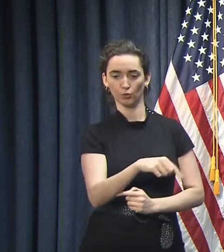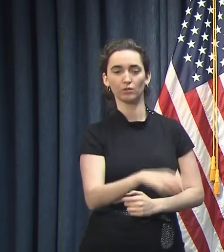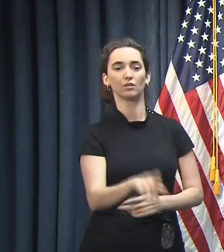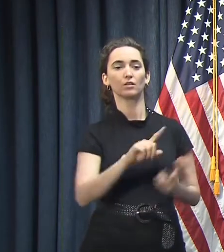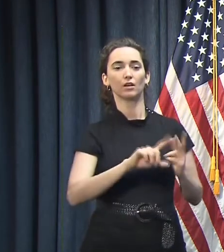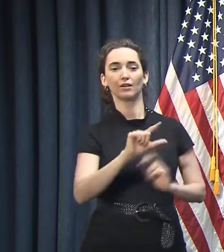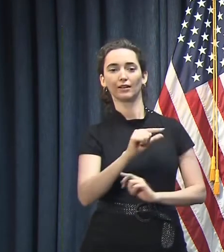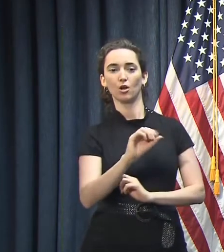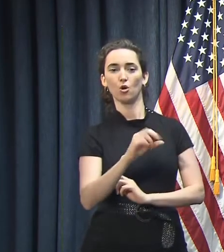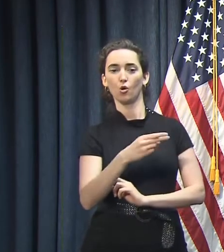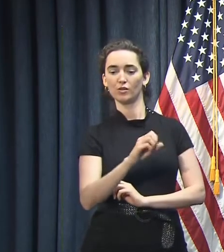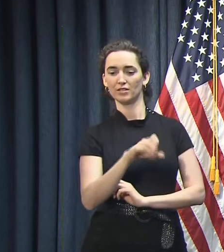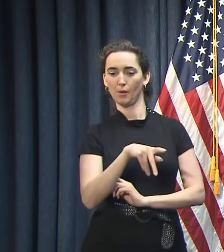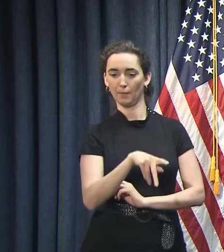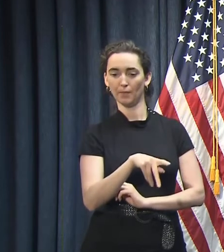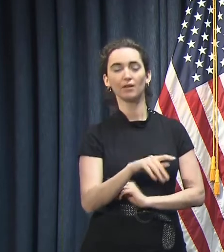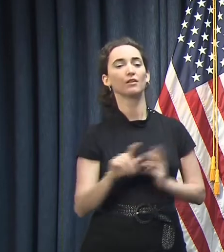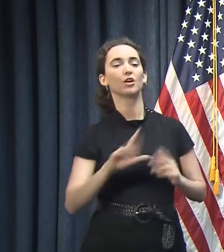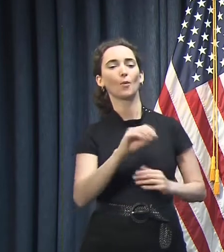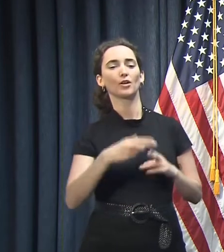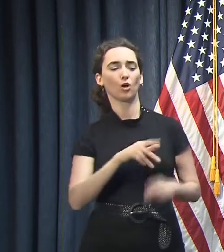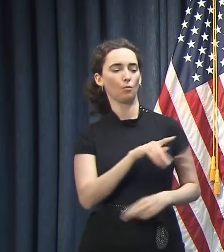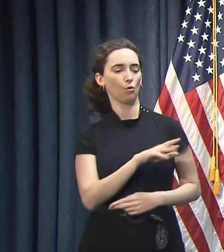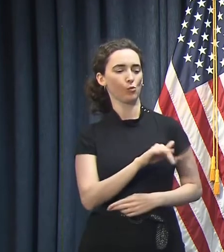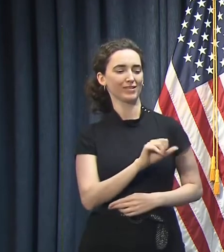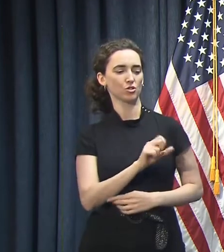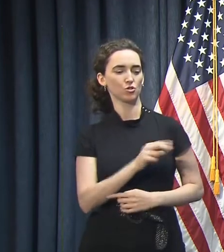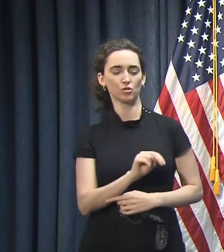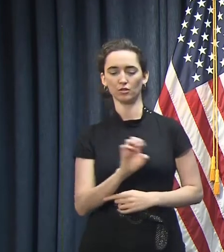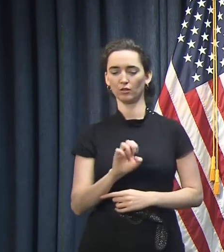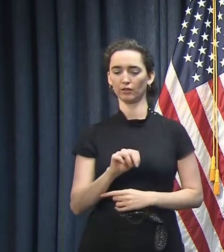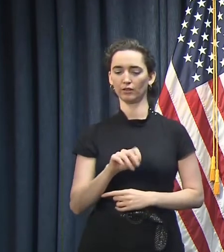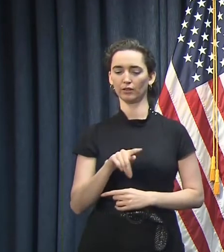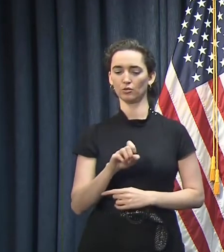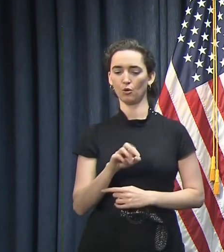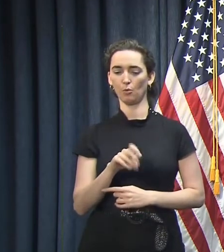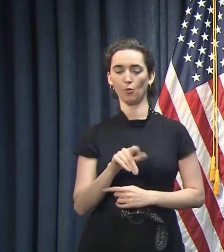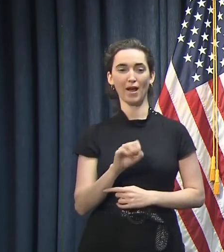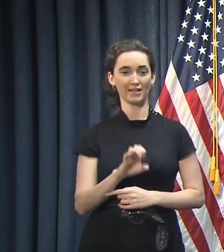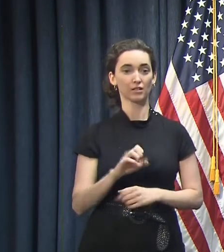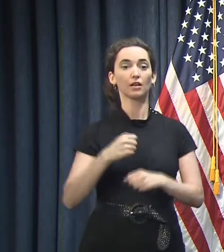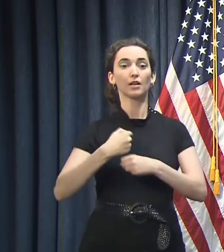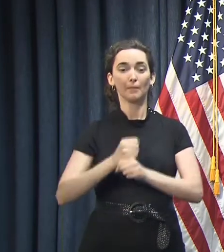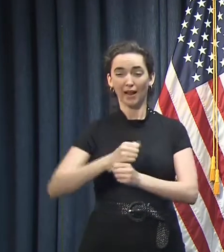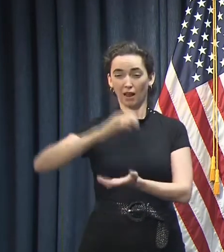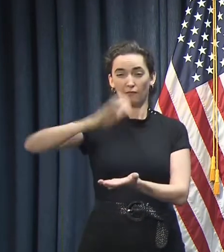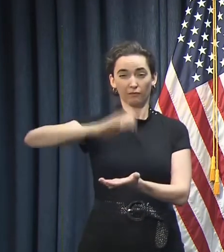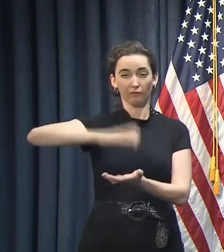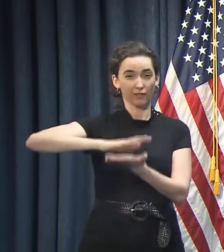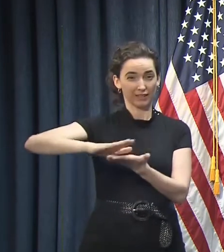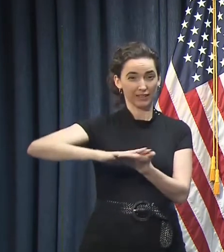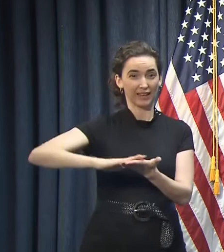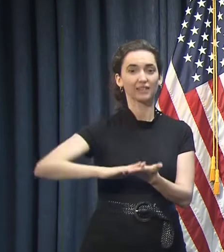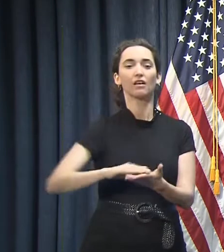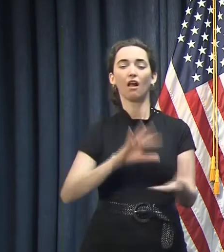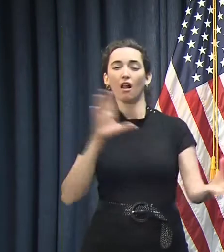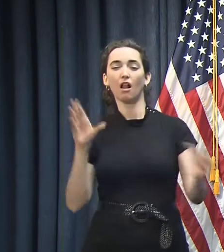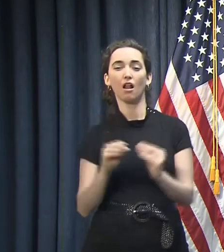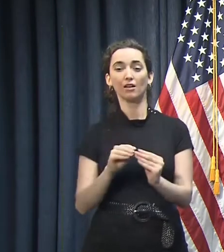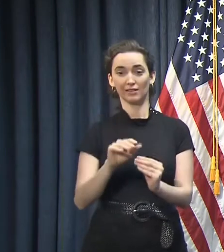prison enterprises to produce enough hand sanitizer to fill approximately 48,000 16-ounce bottles.